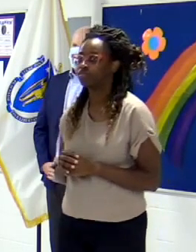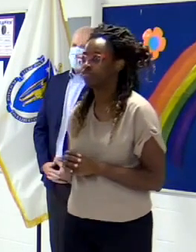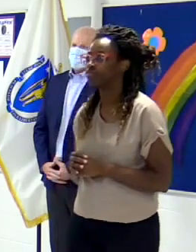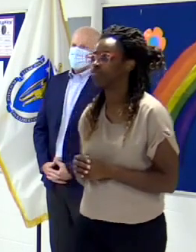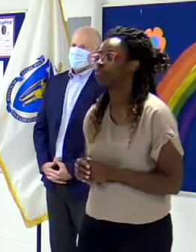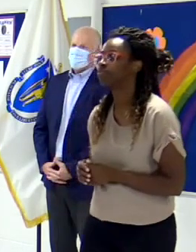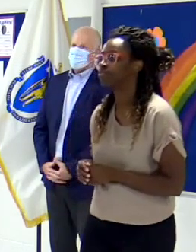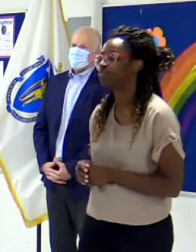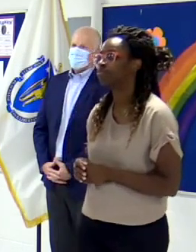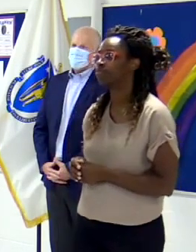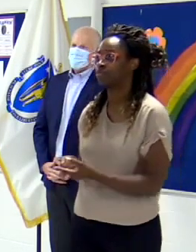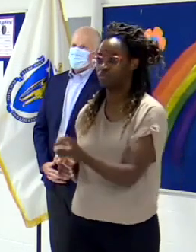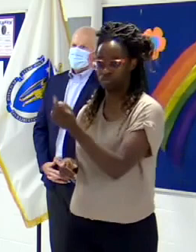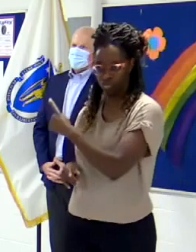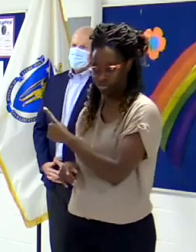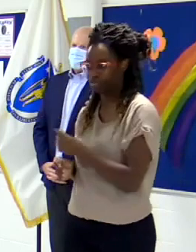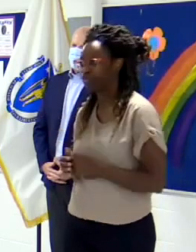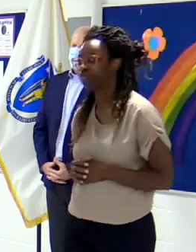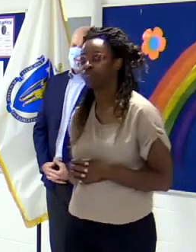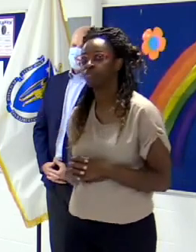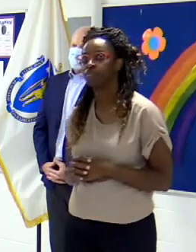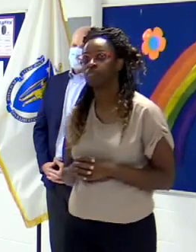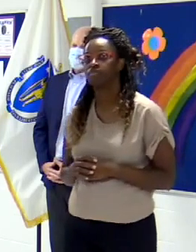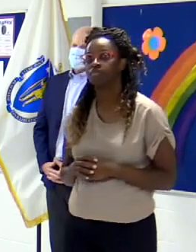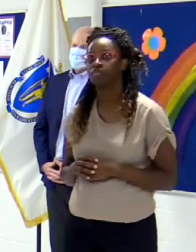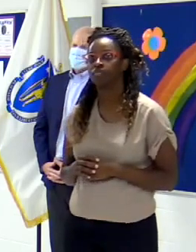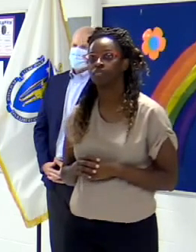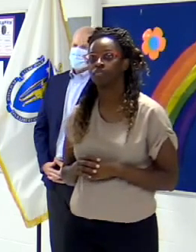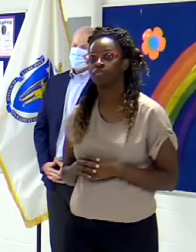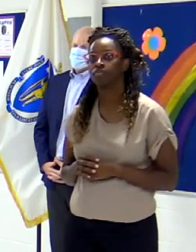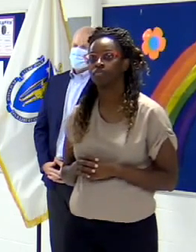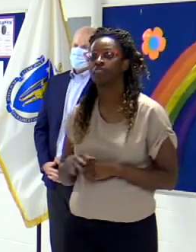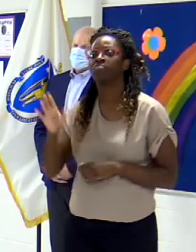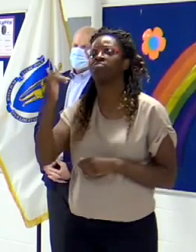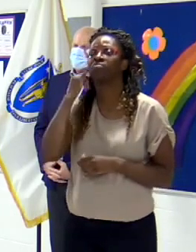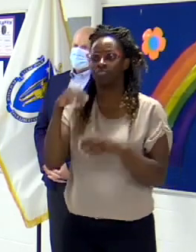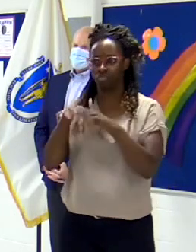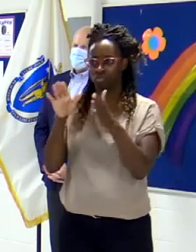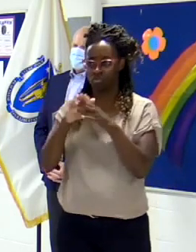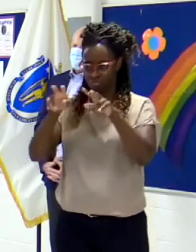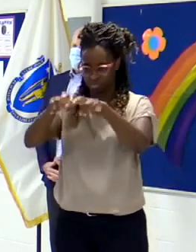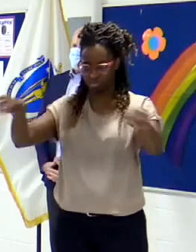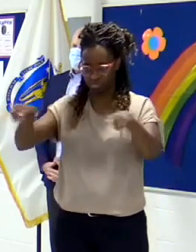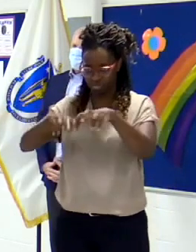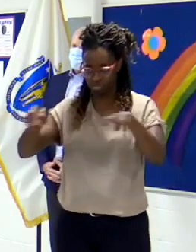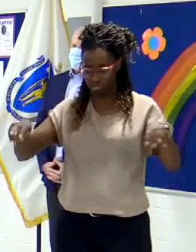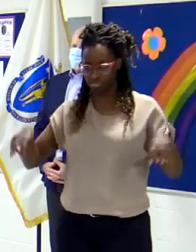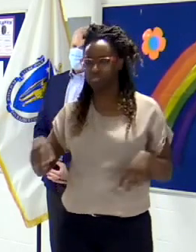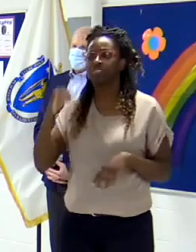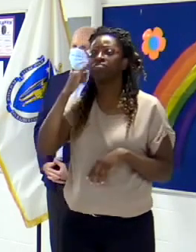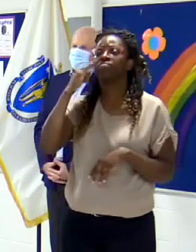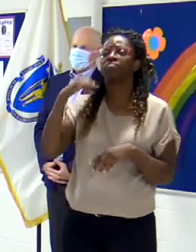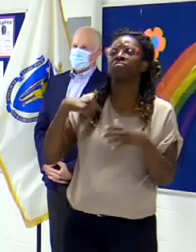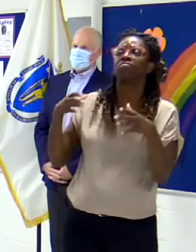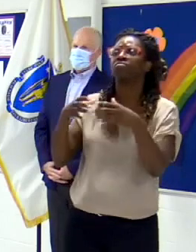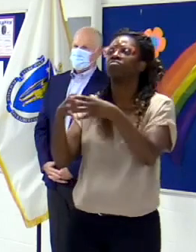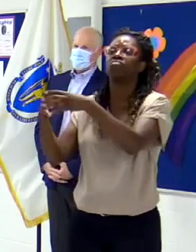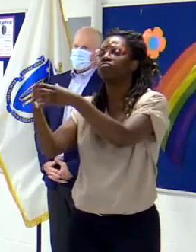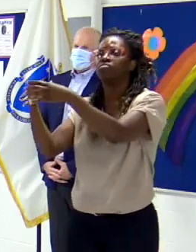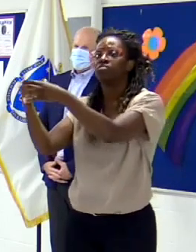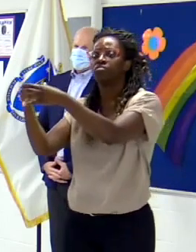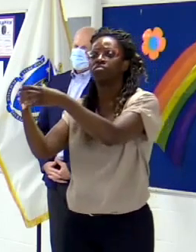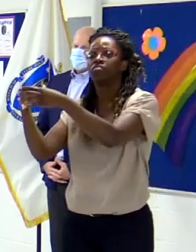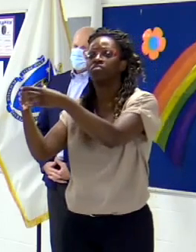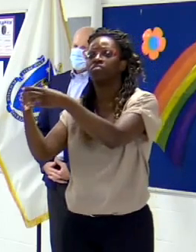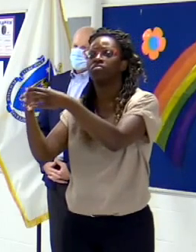socialization that's happening outside of school? My wife works at D.C. High. know the kids all leave D.C. High and they go all those sort of places. And they're still wondering like